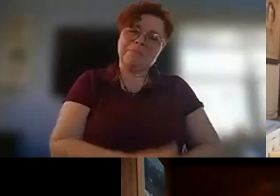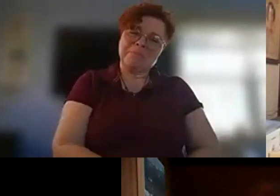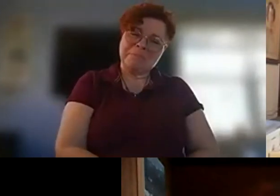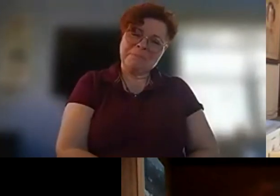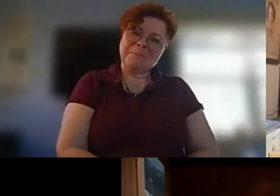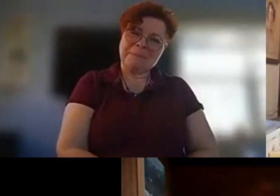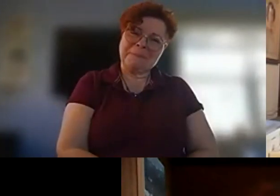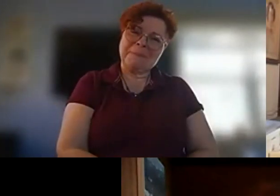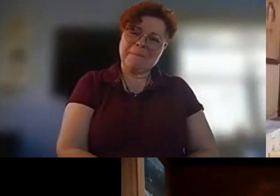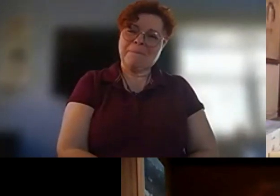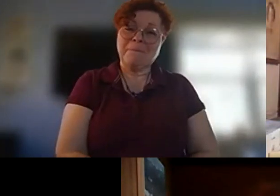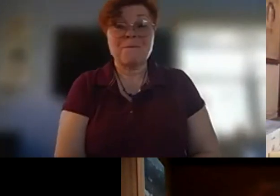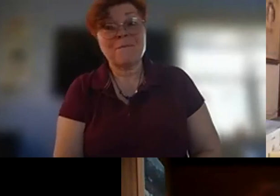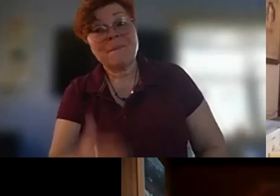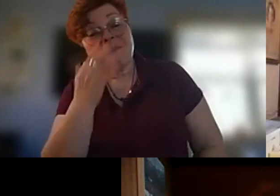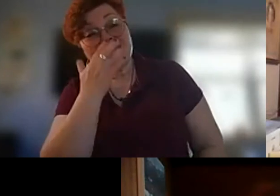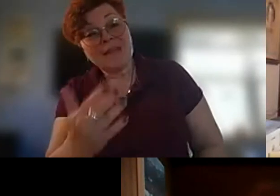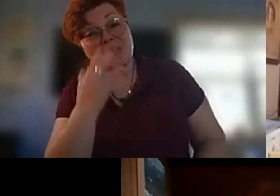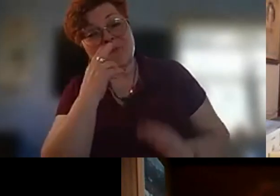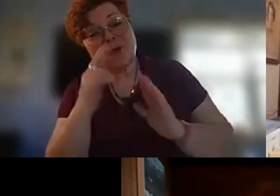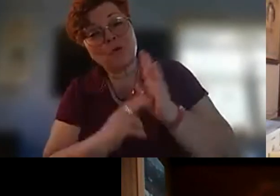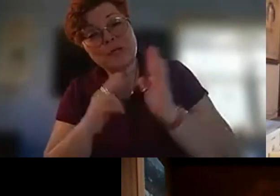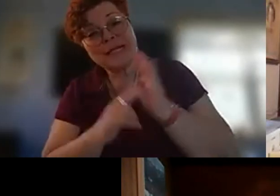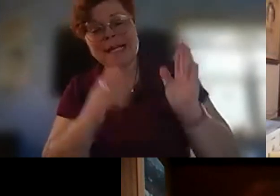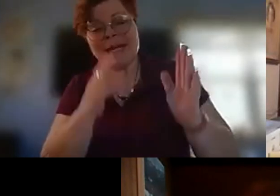uh thank you thank you for reading and thank you deborah wonderful poem